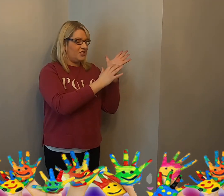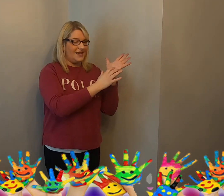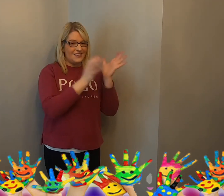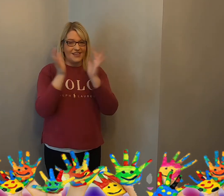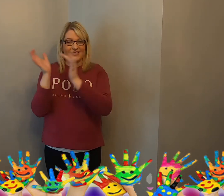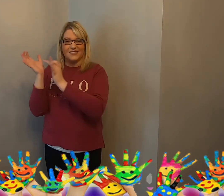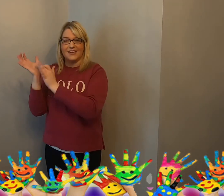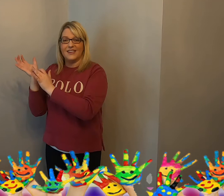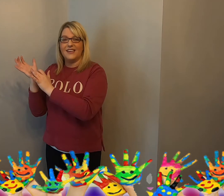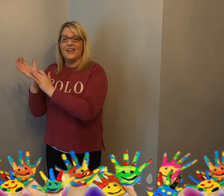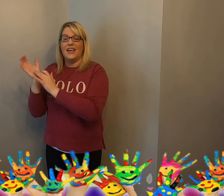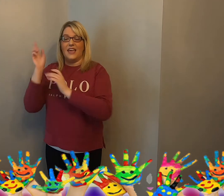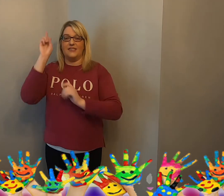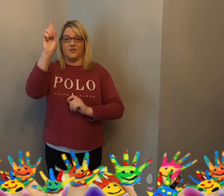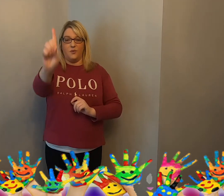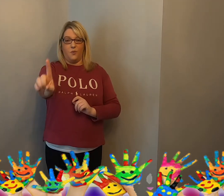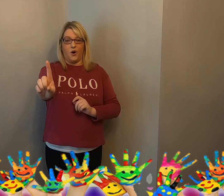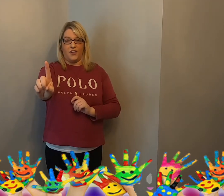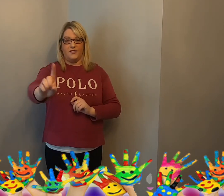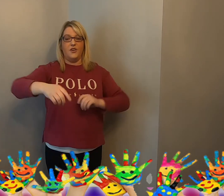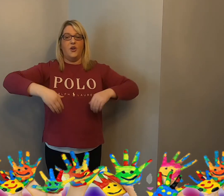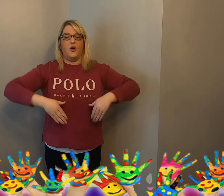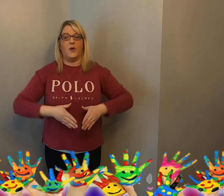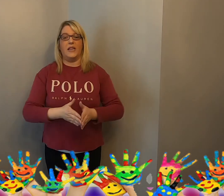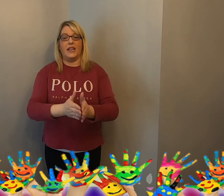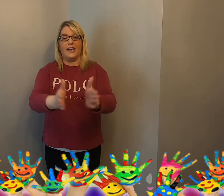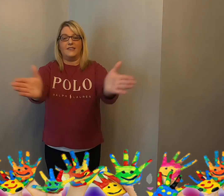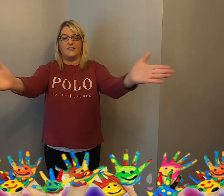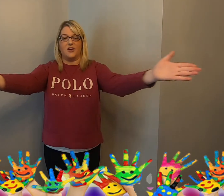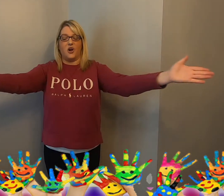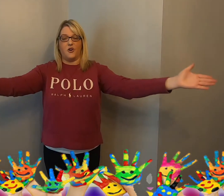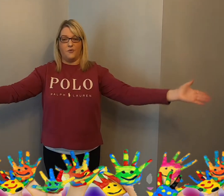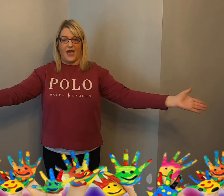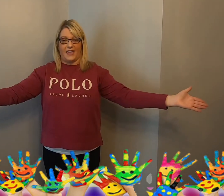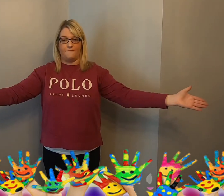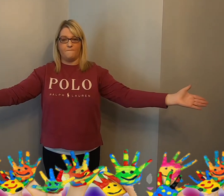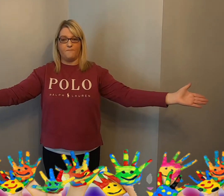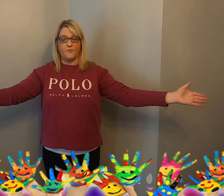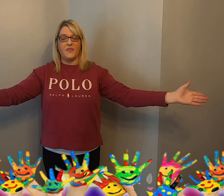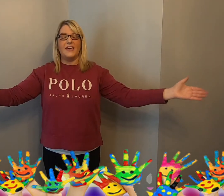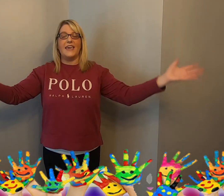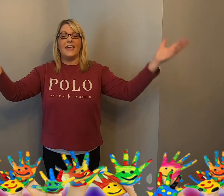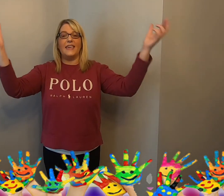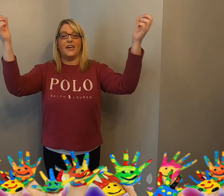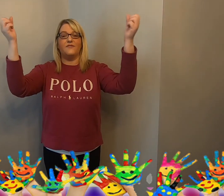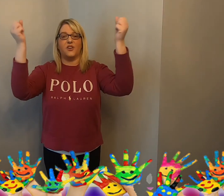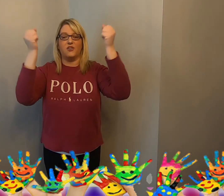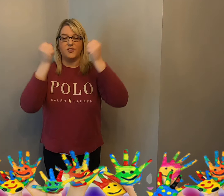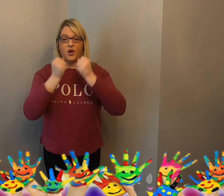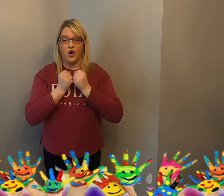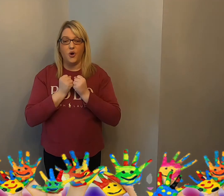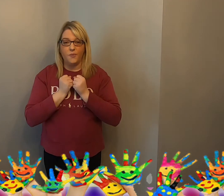Jesus is the one who lights our way. He gives us hope